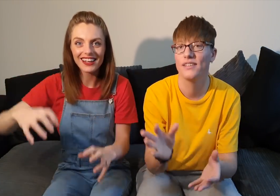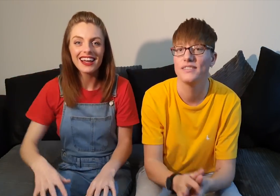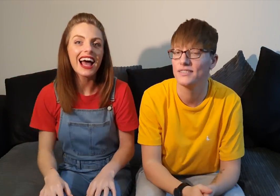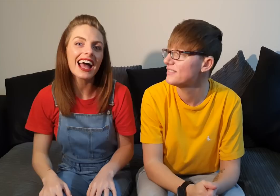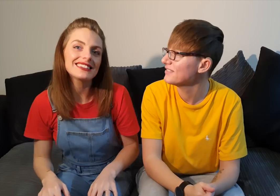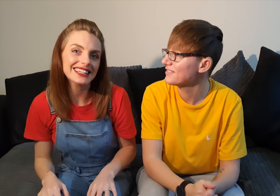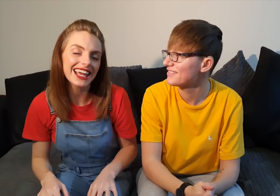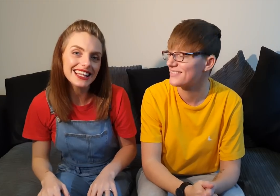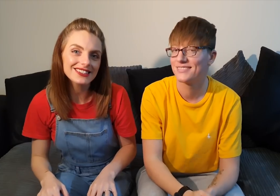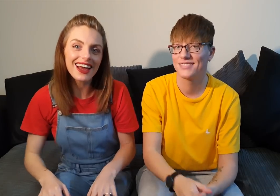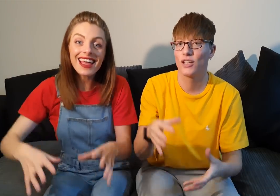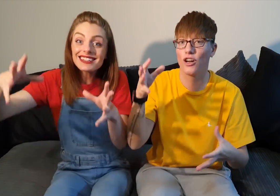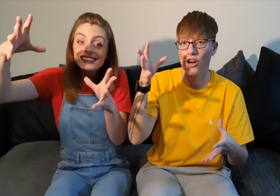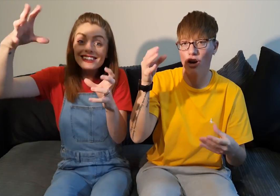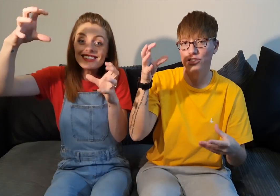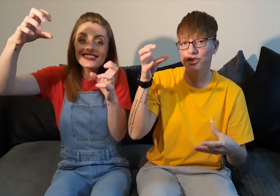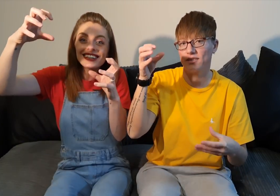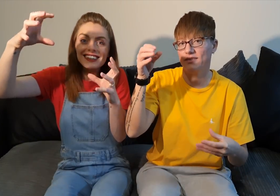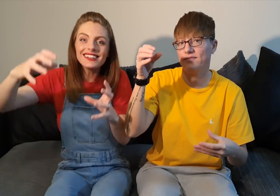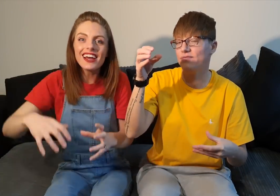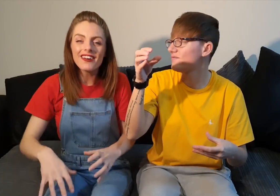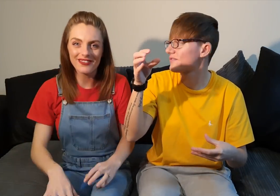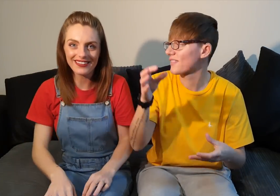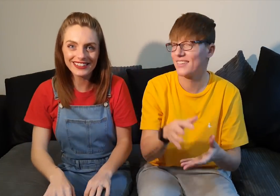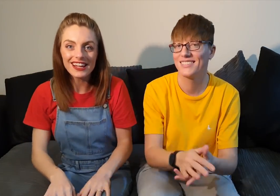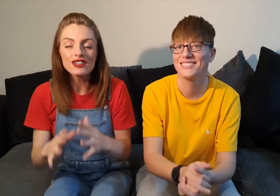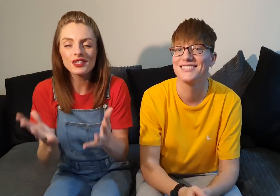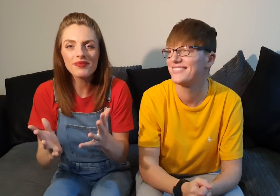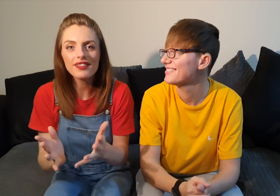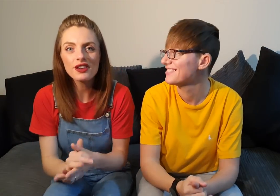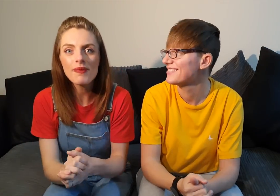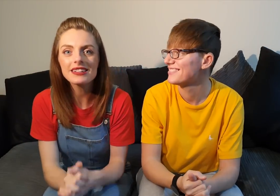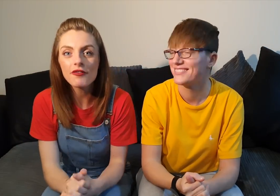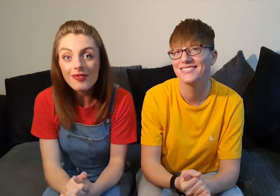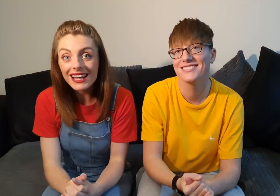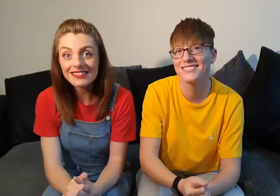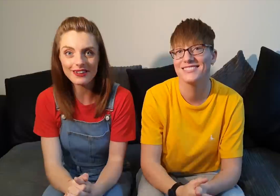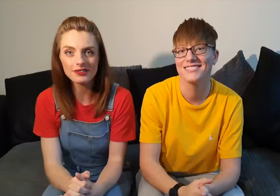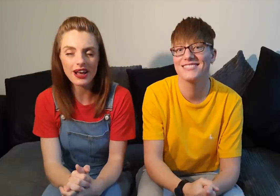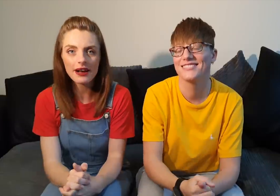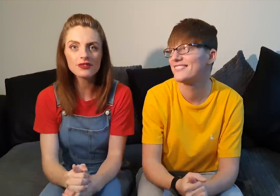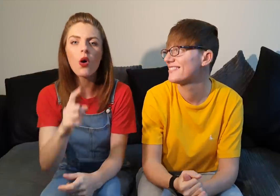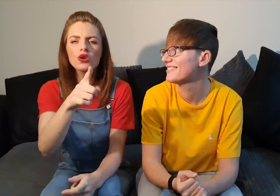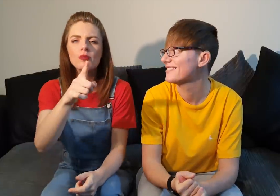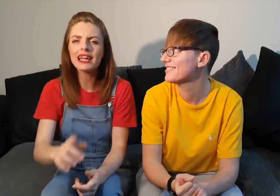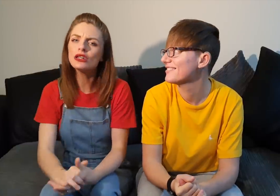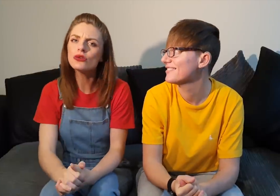and again let's try that cushion very good something that you might find around your house or you might lose